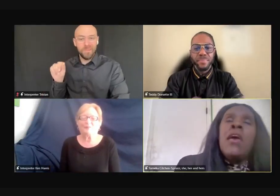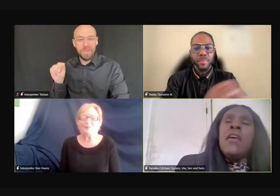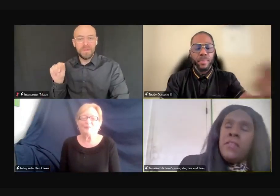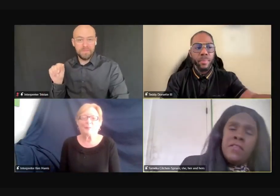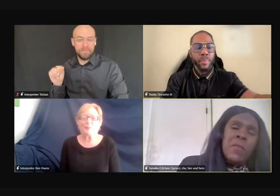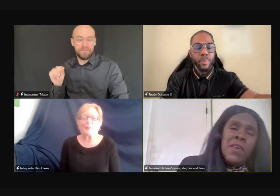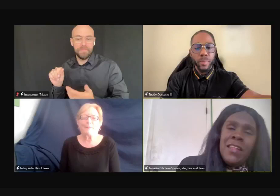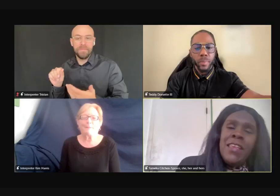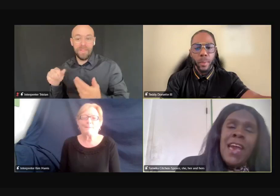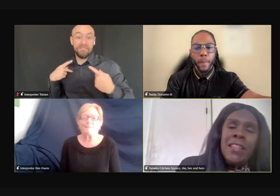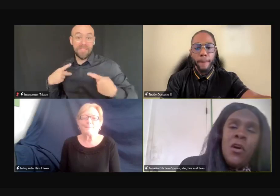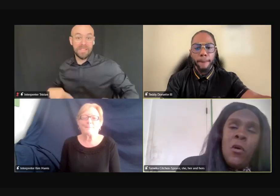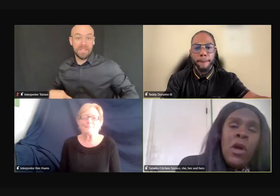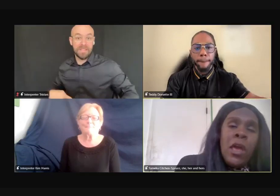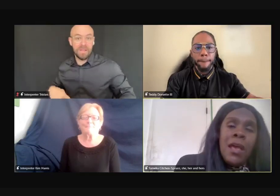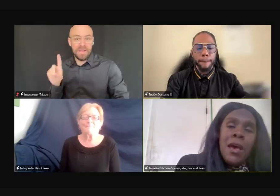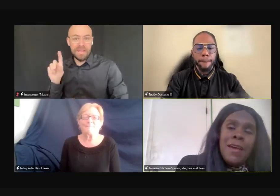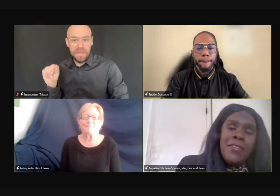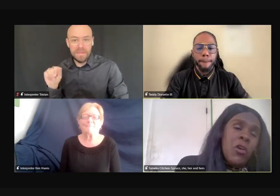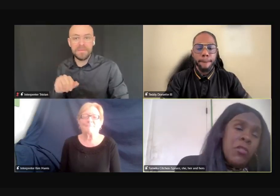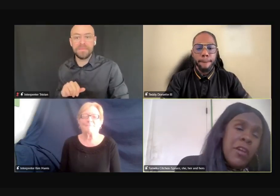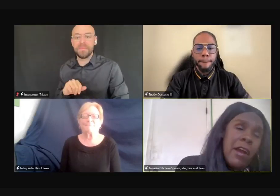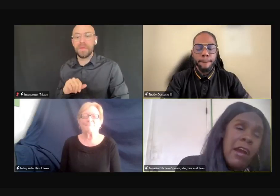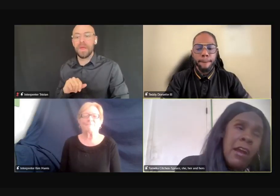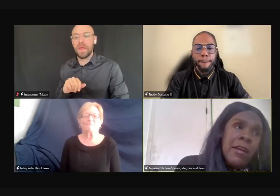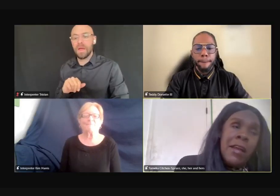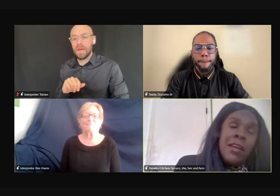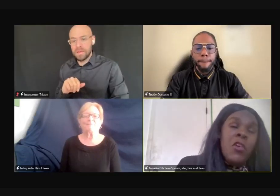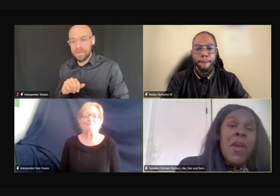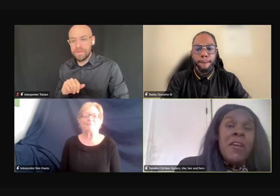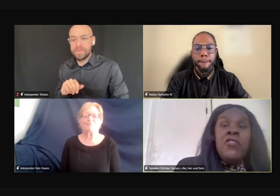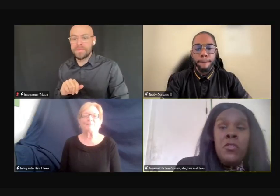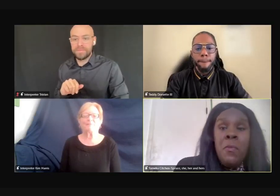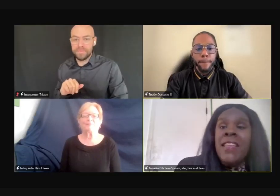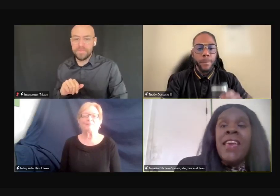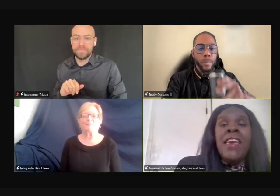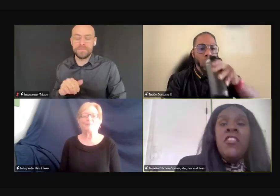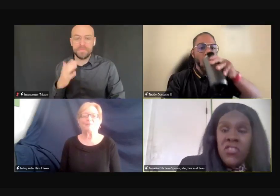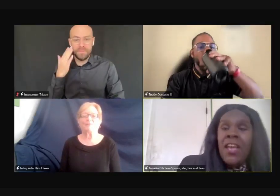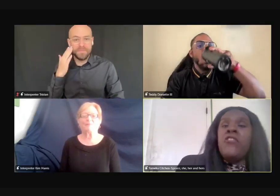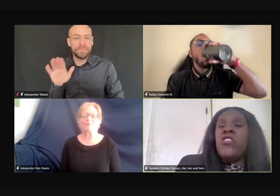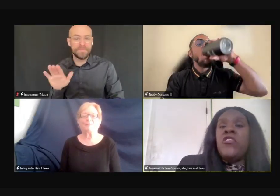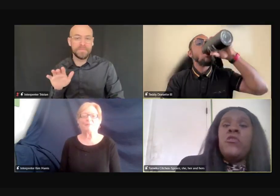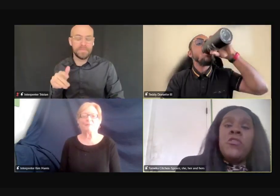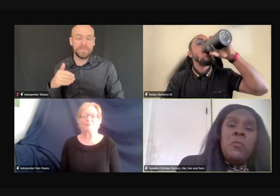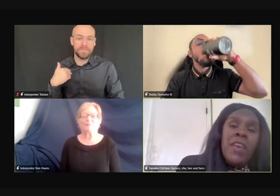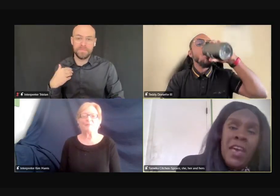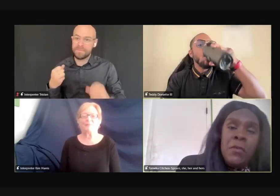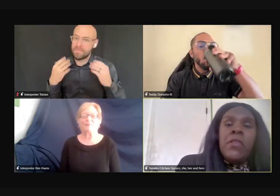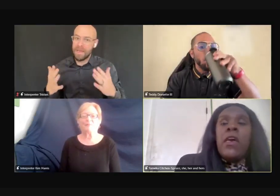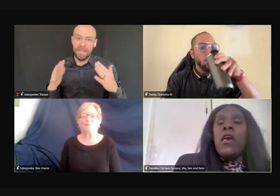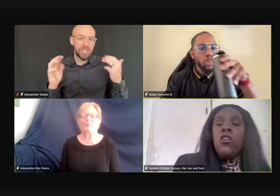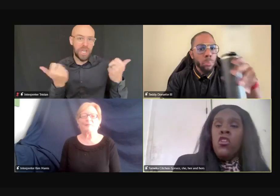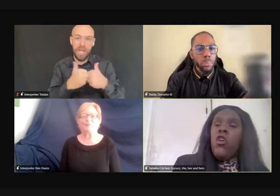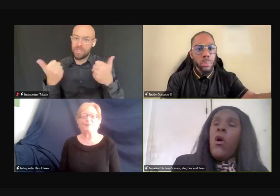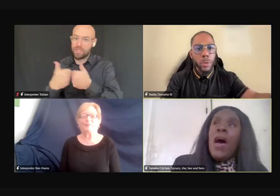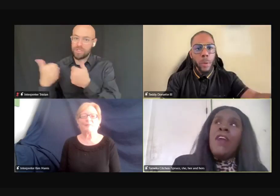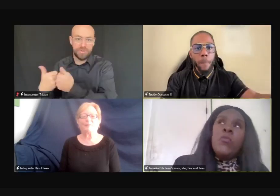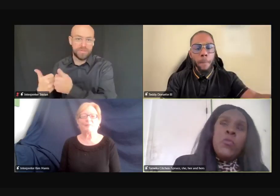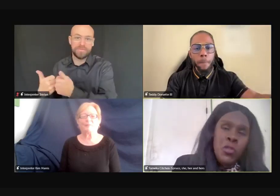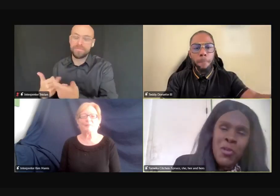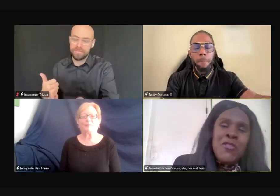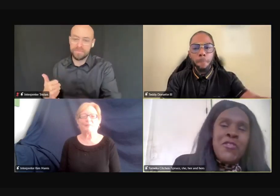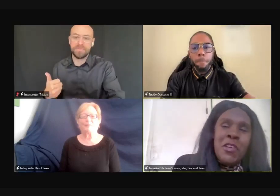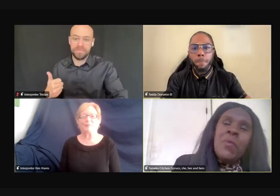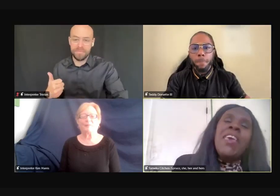fiscal disability. I know, uh, you know, there are, you know, very, many challenges. sometimes, you know,